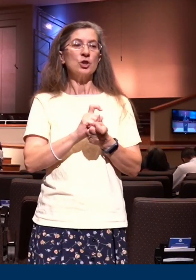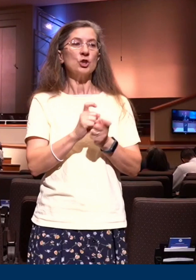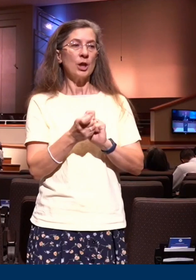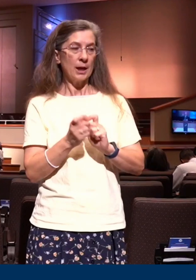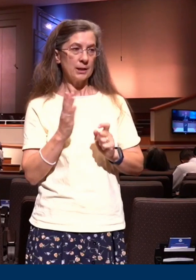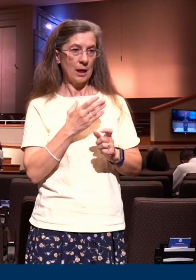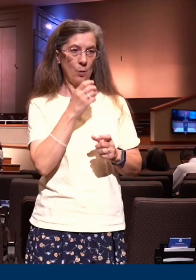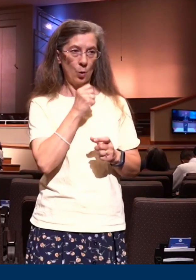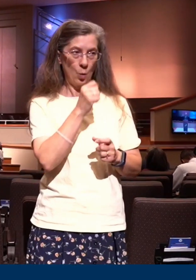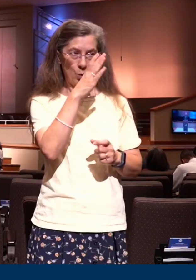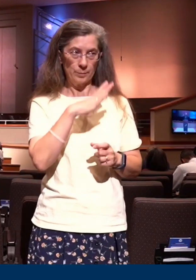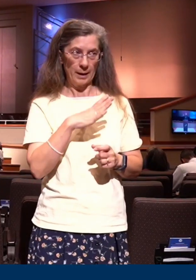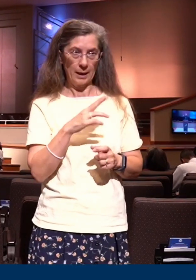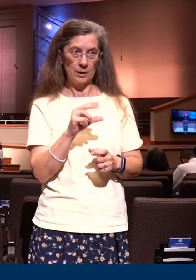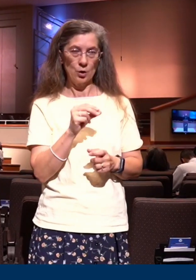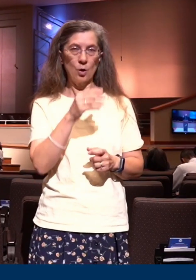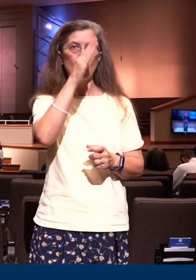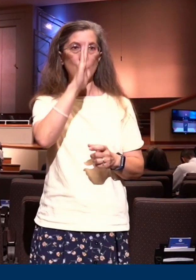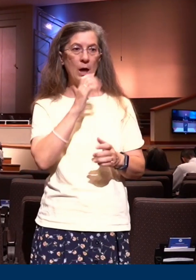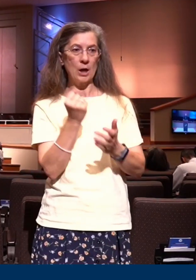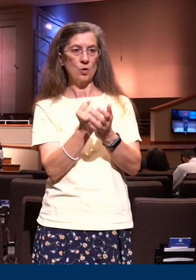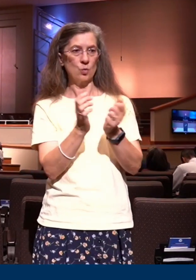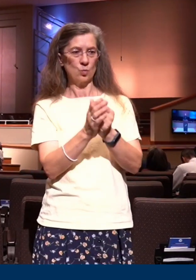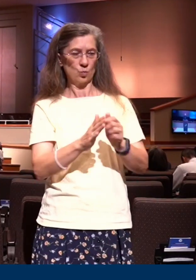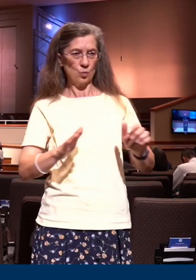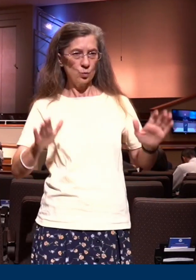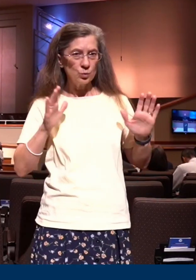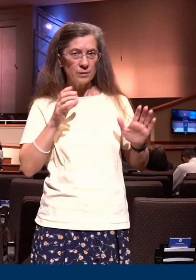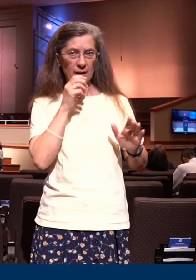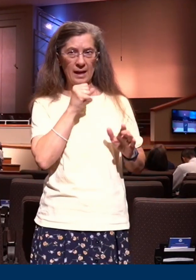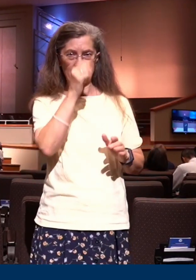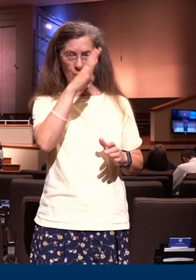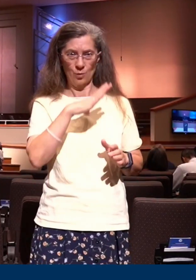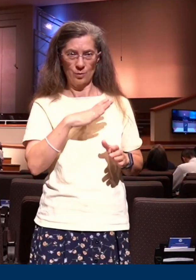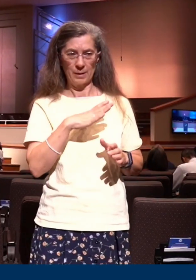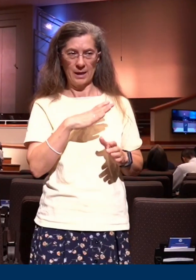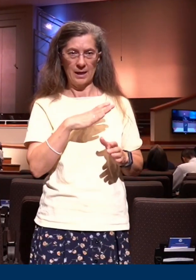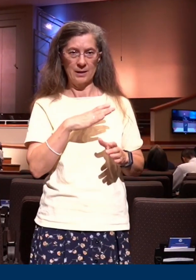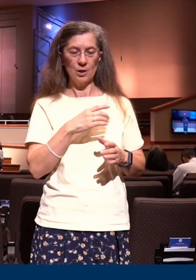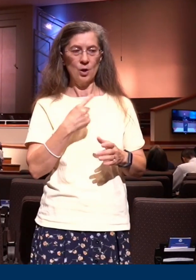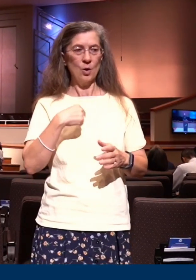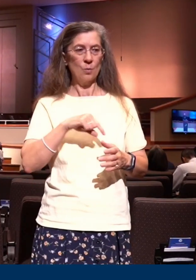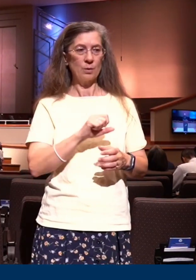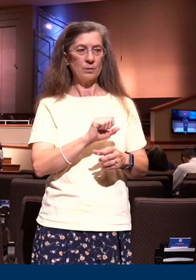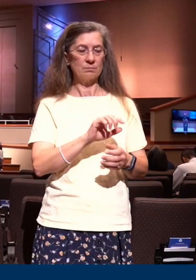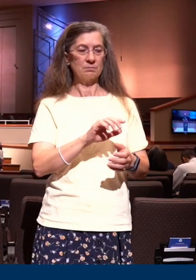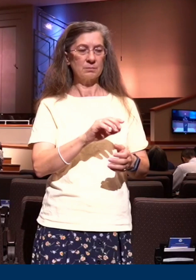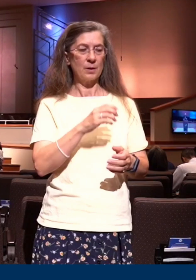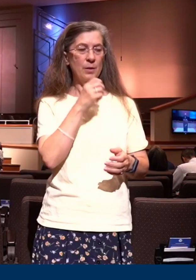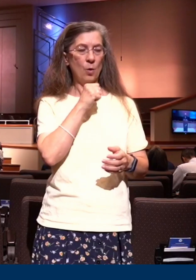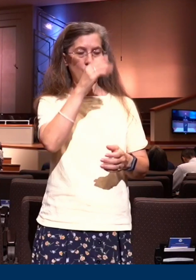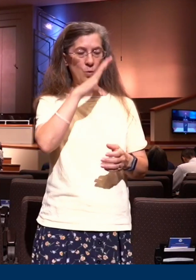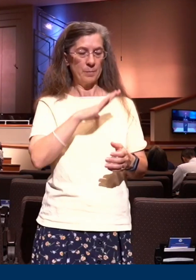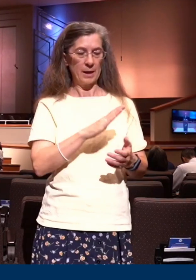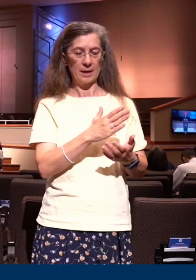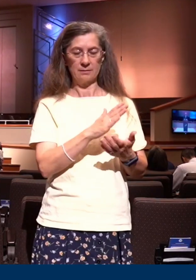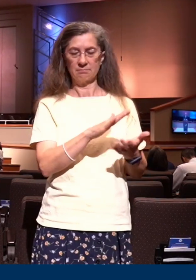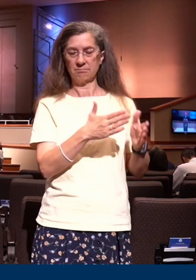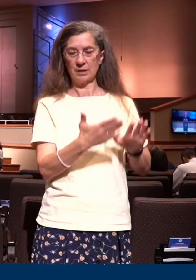cross and to put it to death and release us from it and no one who remains in Adam's race will be